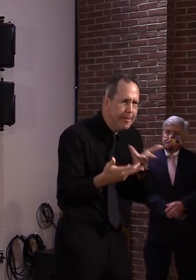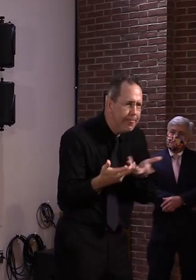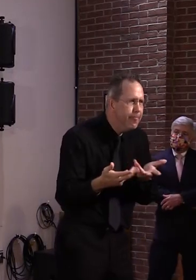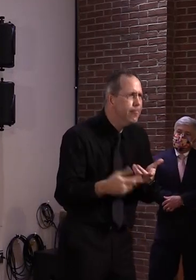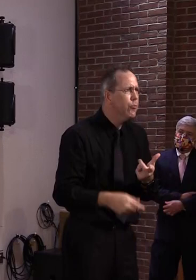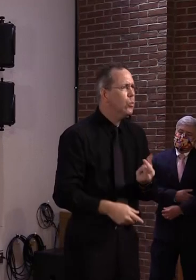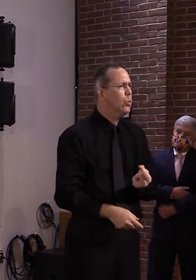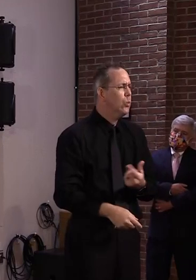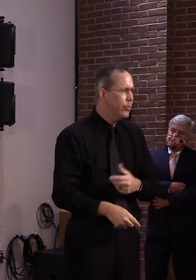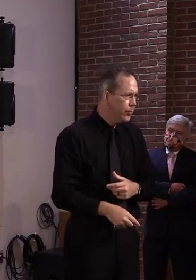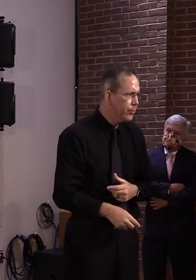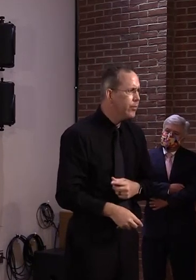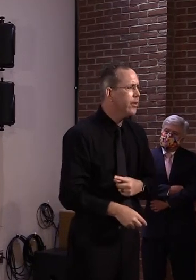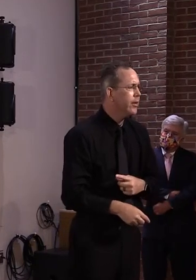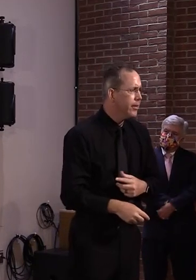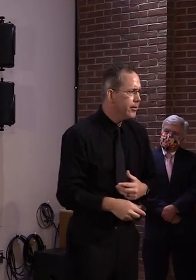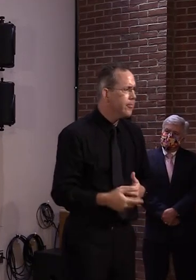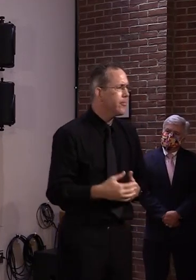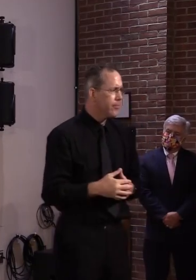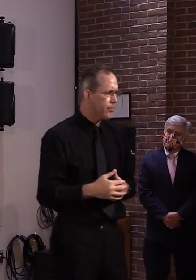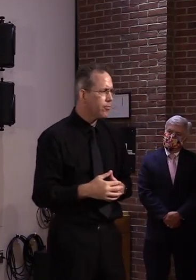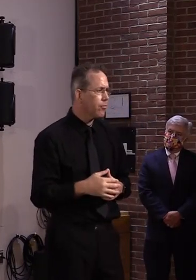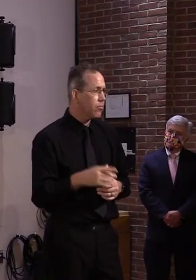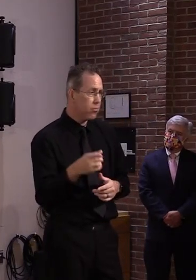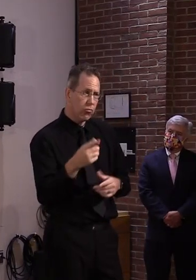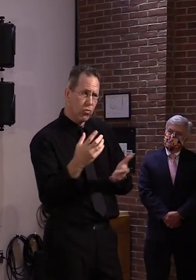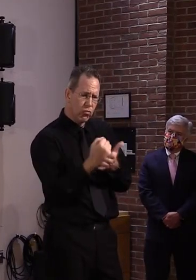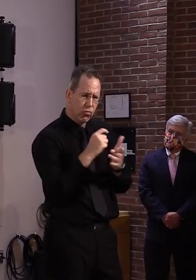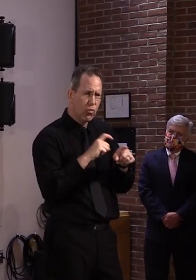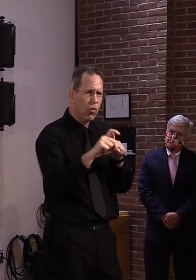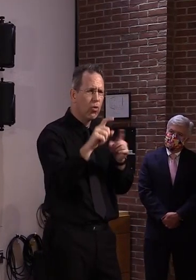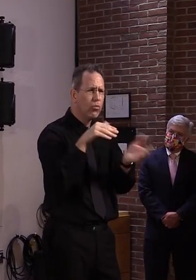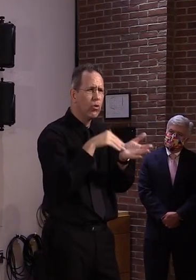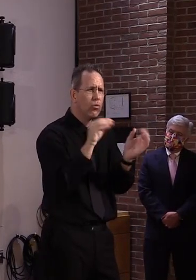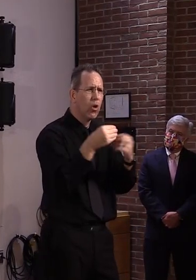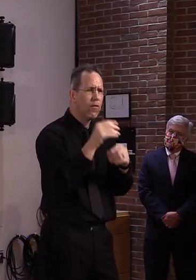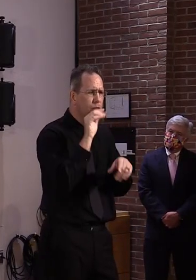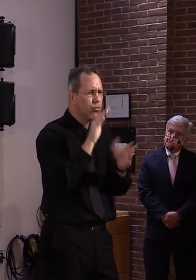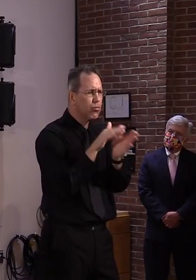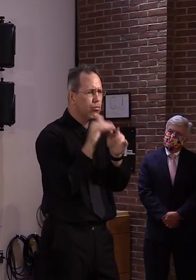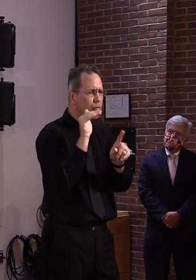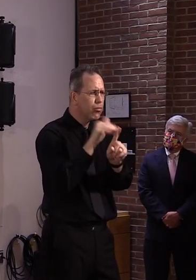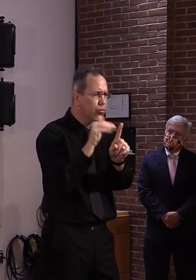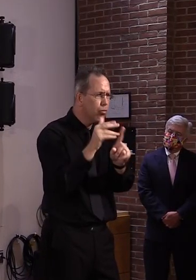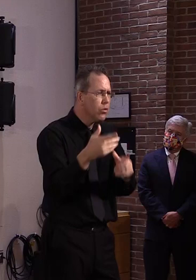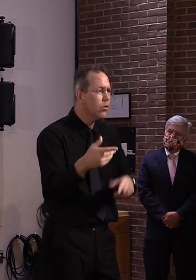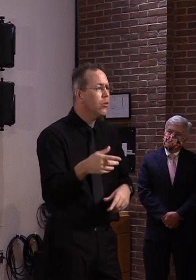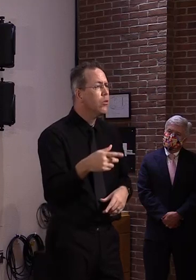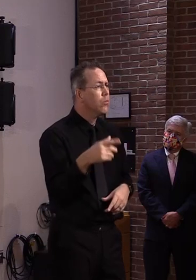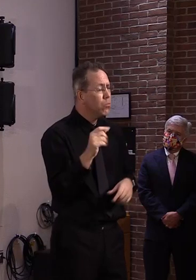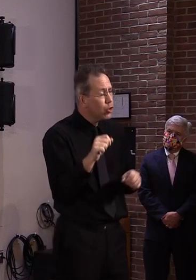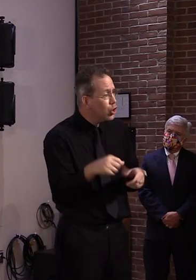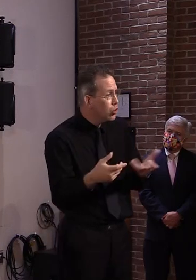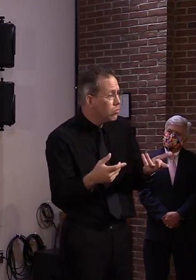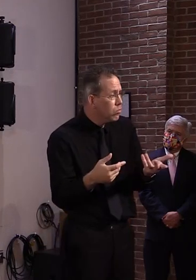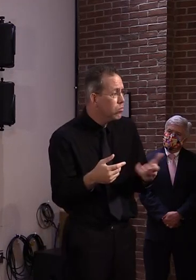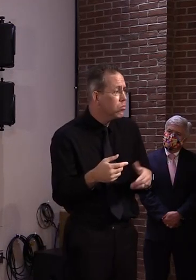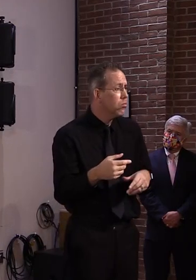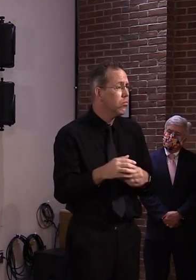the testing for those who have the concern that you just raised. We also get a fair number of those calls